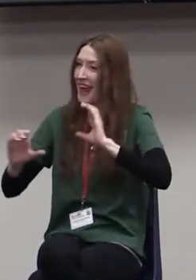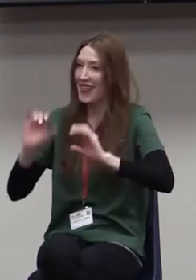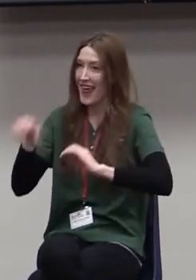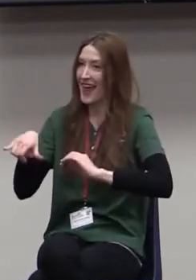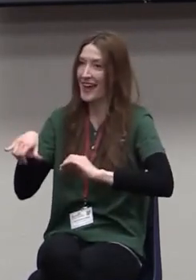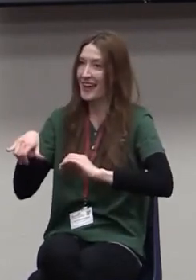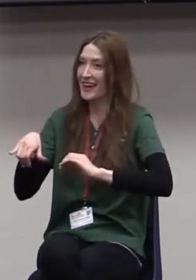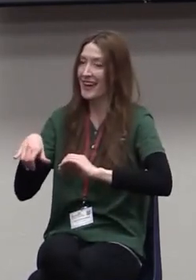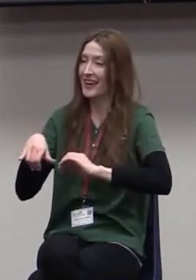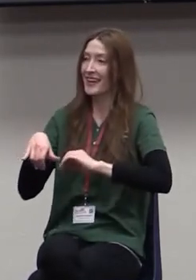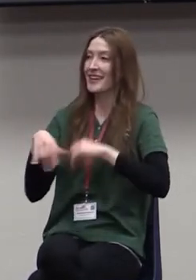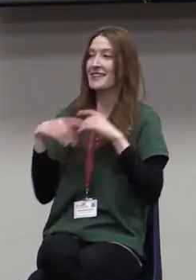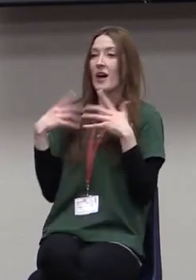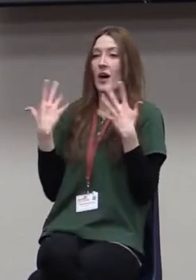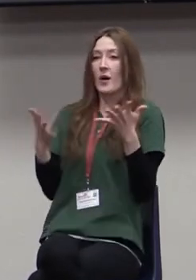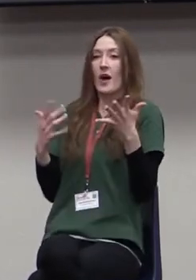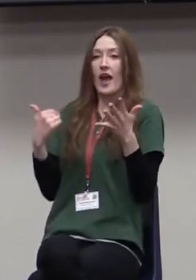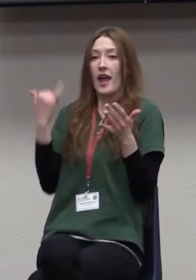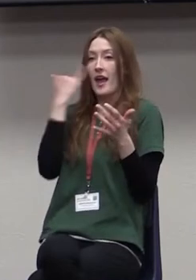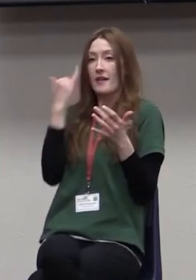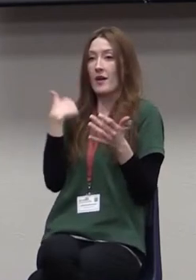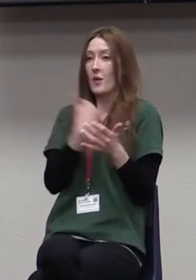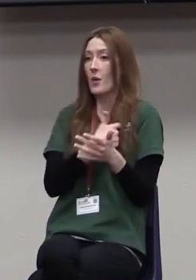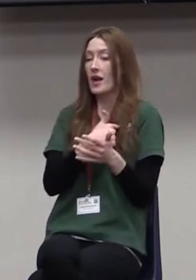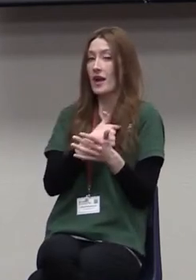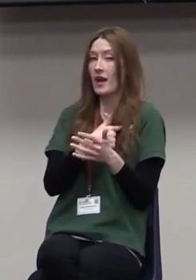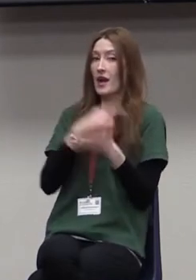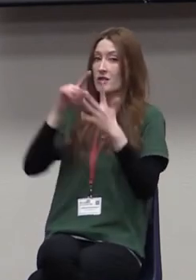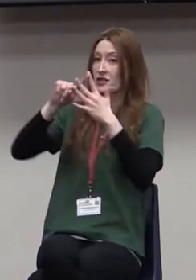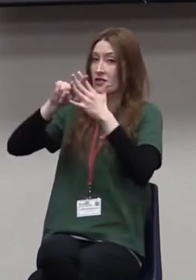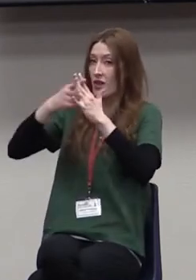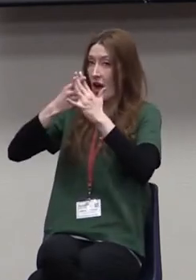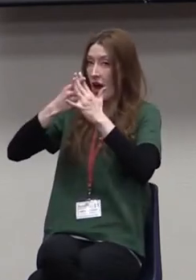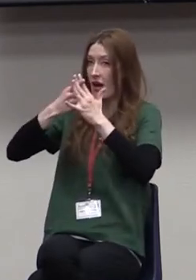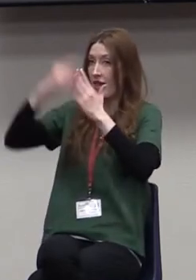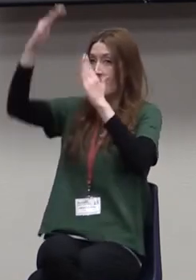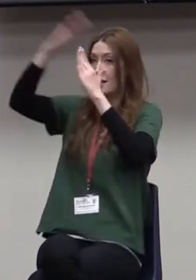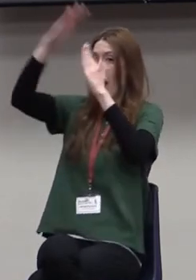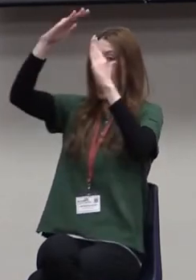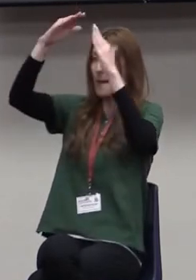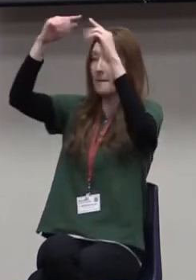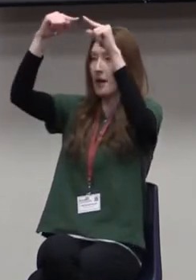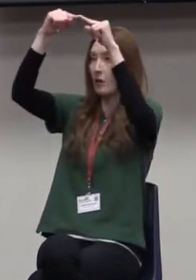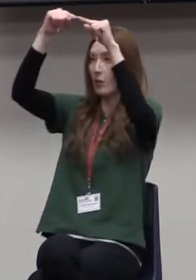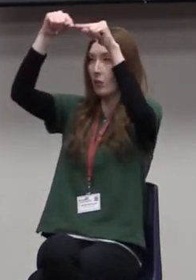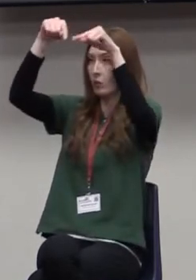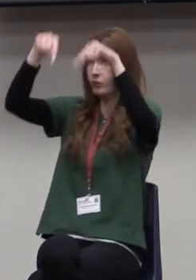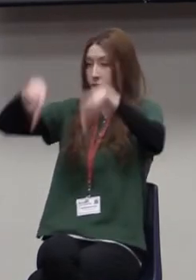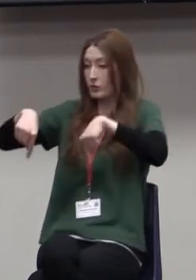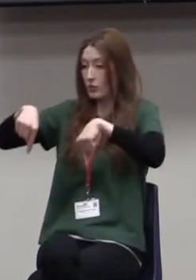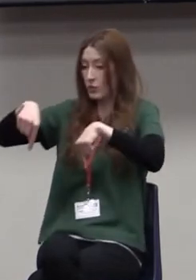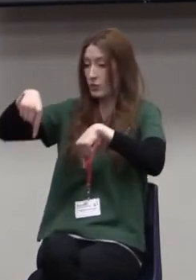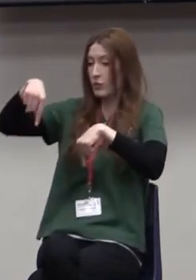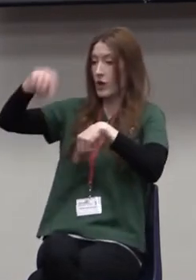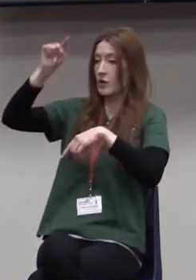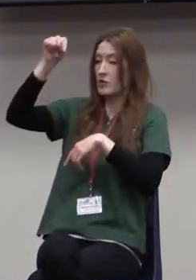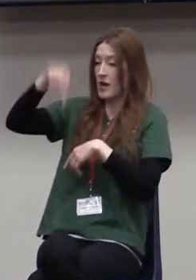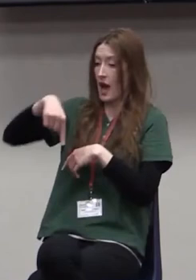at the top and begin to work our way down through this, we're going to see some incredible things unfold.